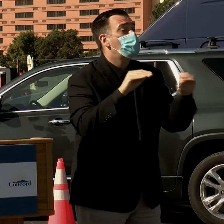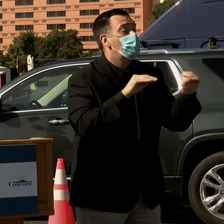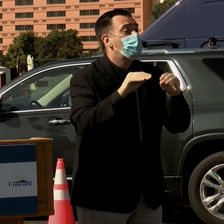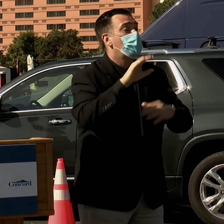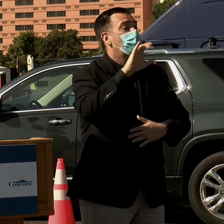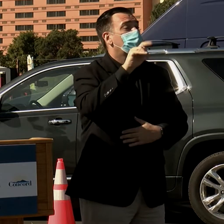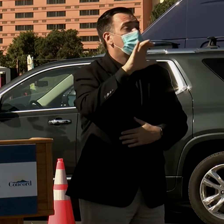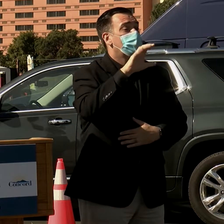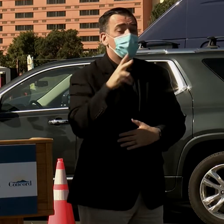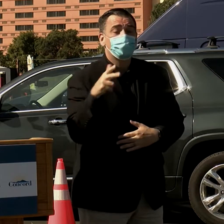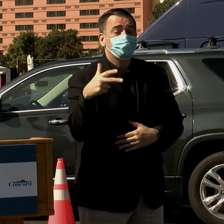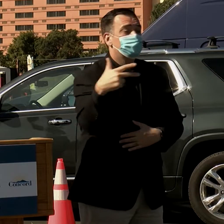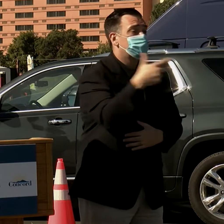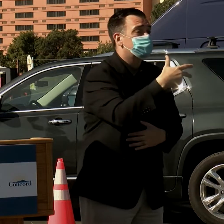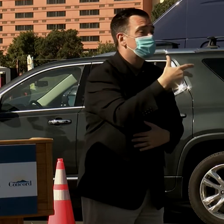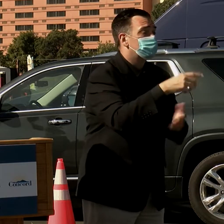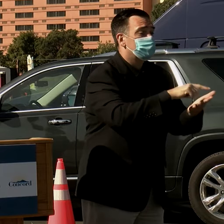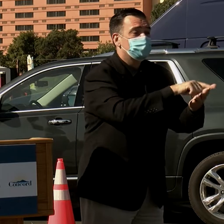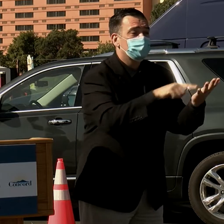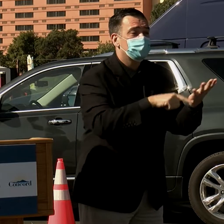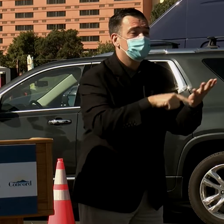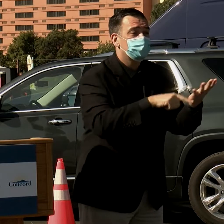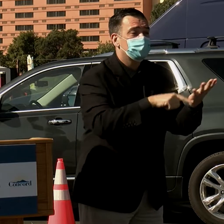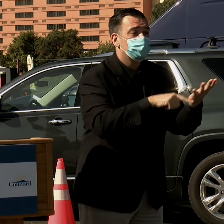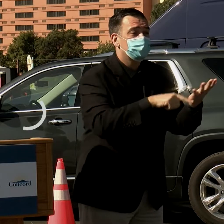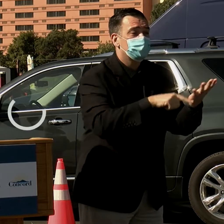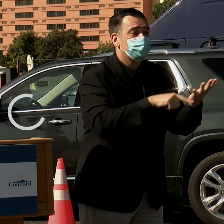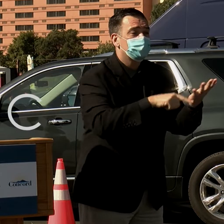doses at these clinics by as much as fourfold.